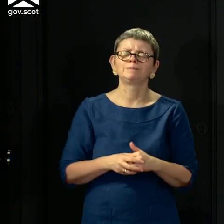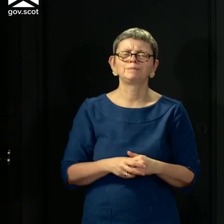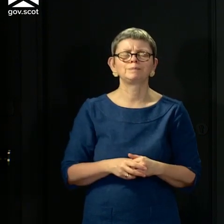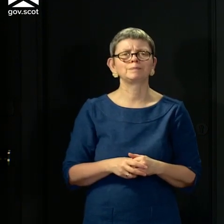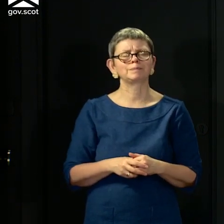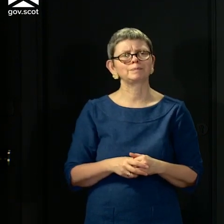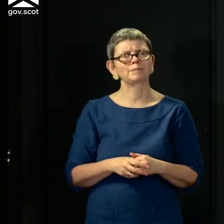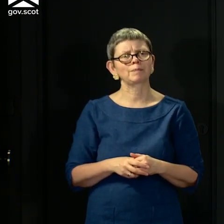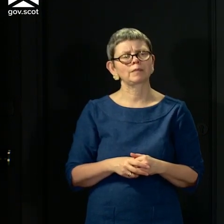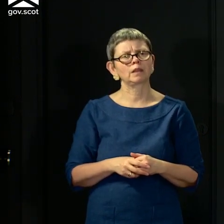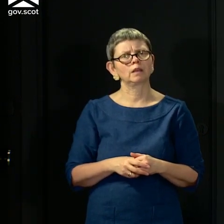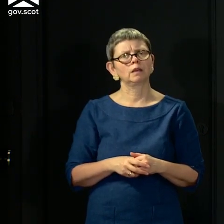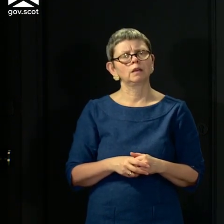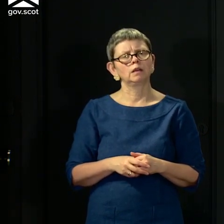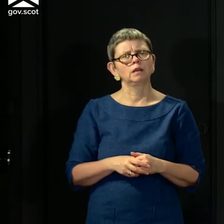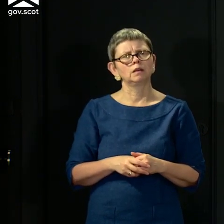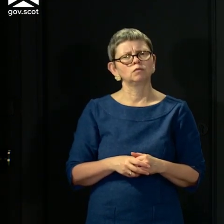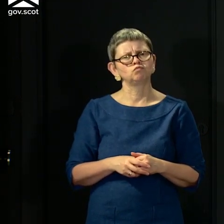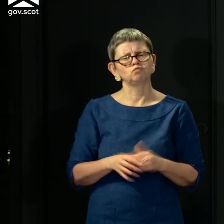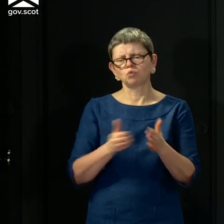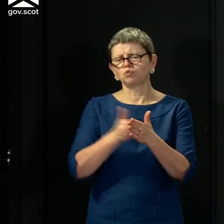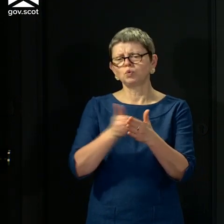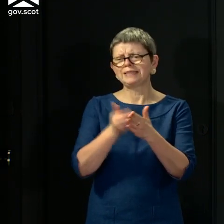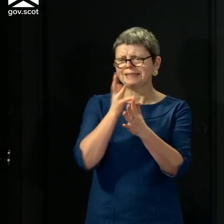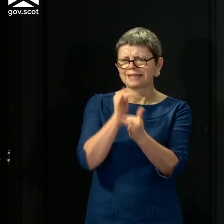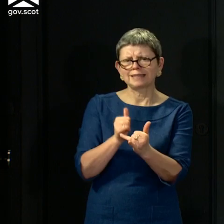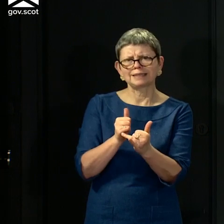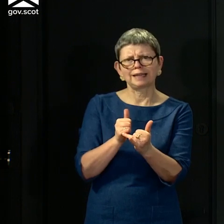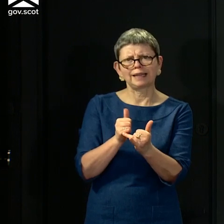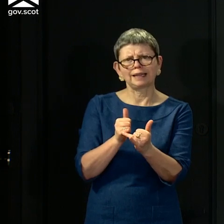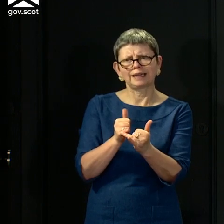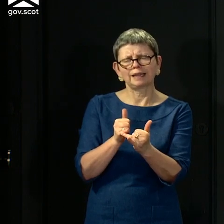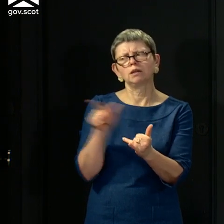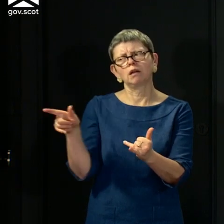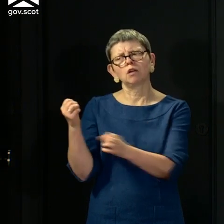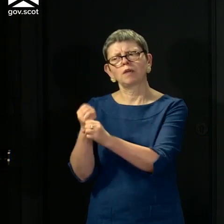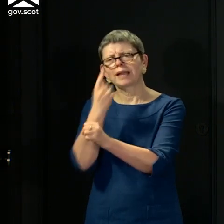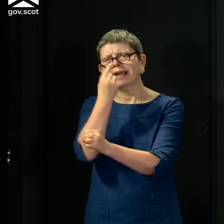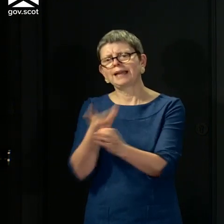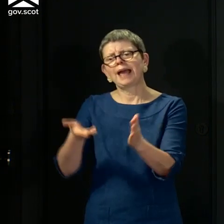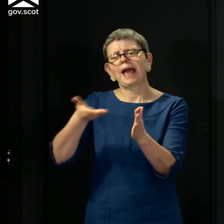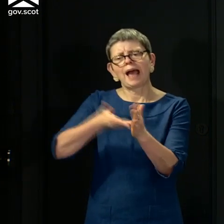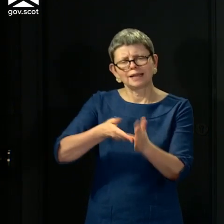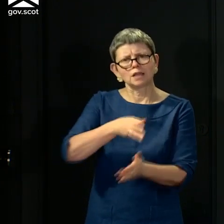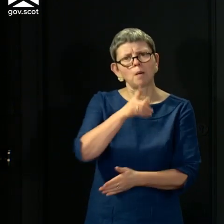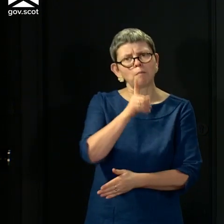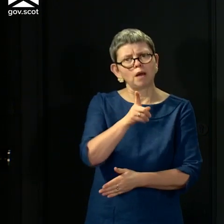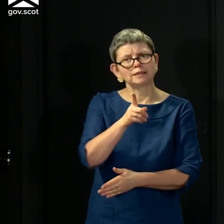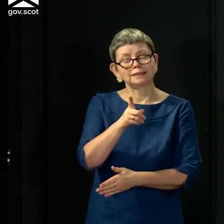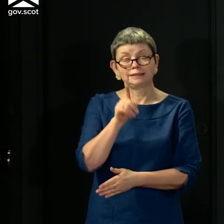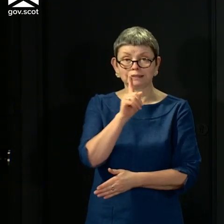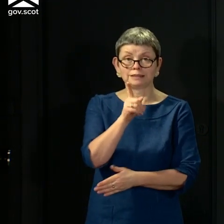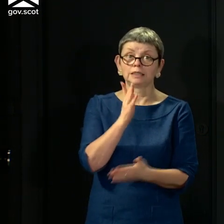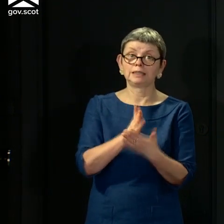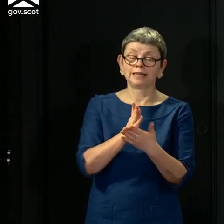In terms of what you call routine testing, I'm going to hand over a bit more to Gregor, but I'm going to pick up on something he said there. Tests have to